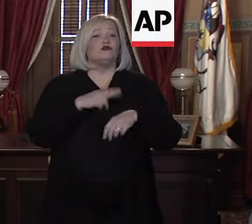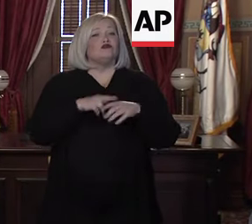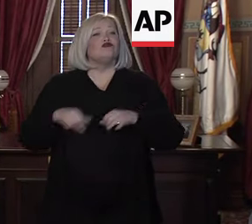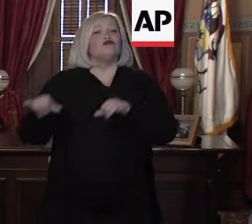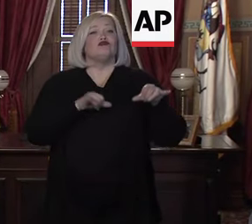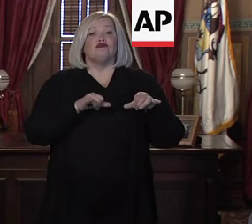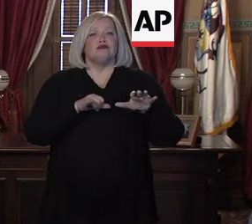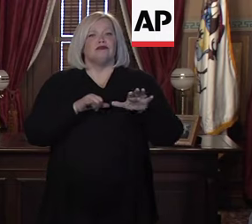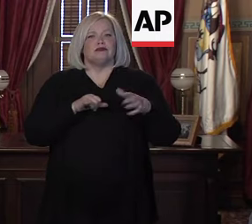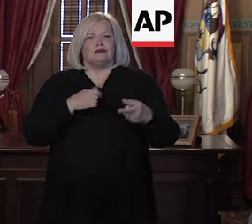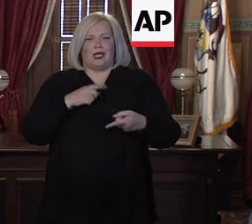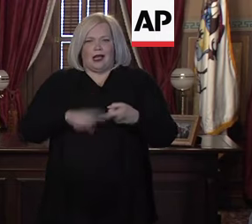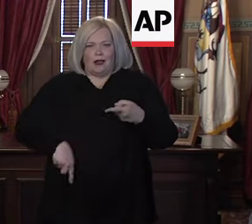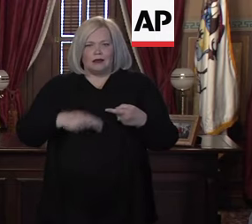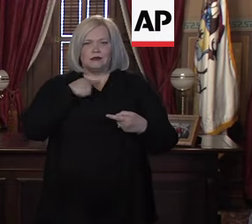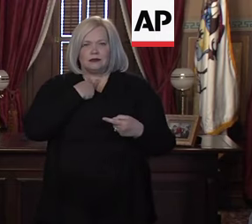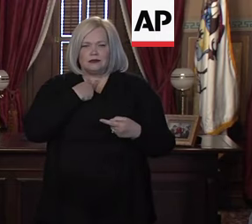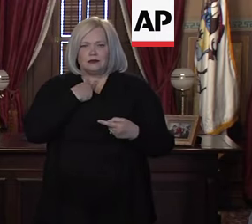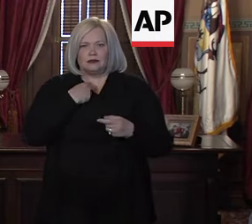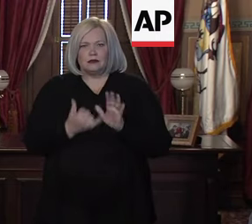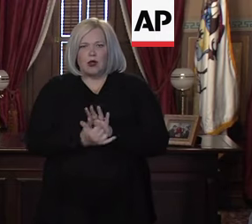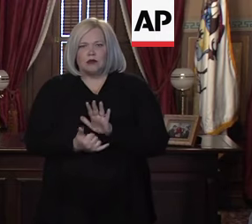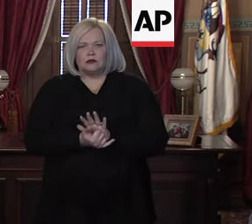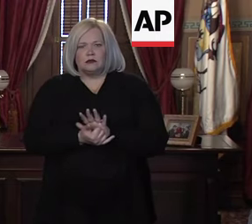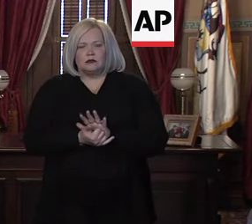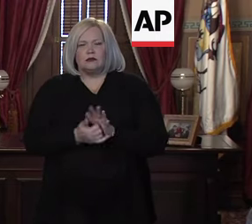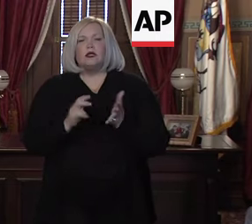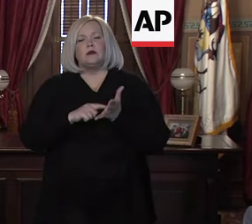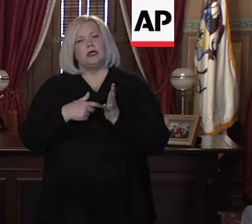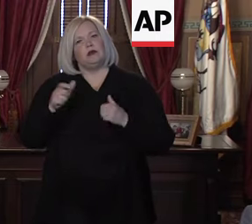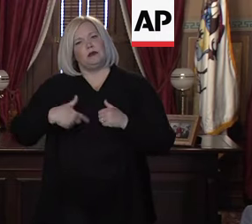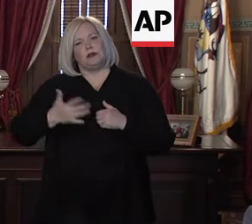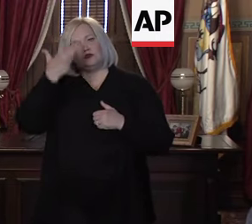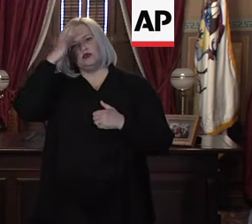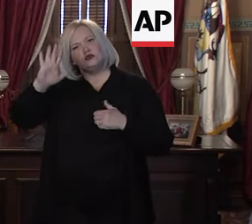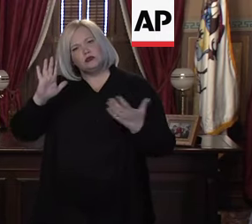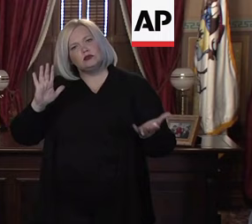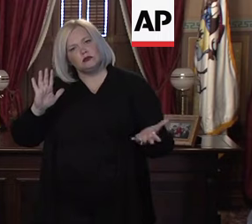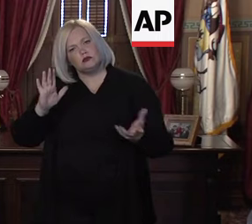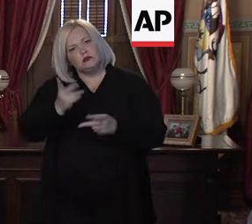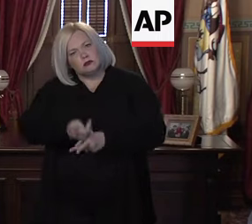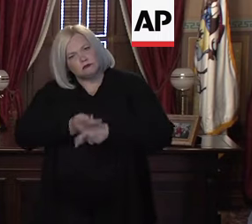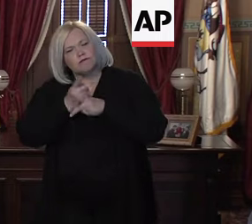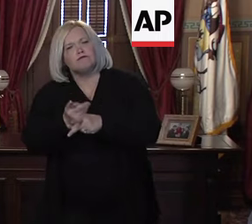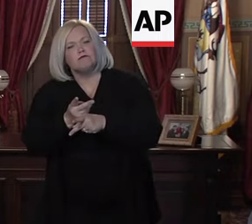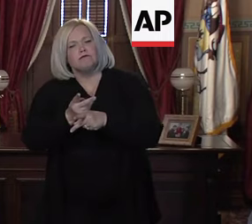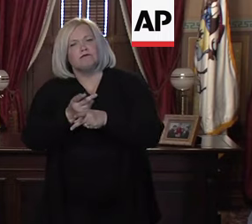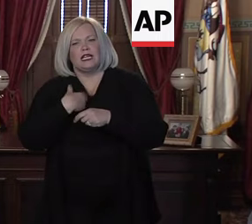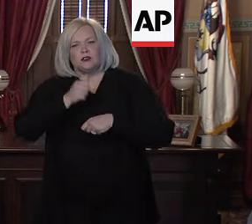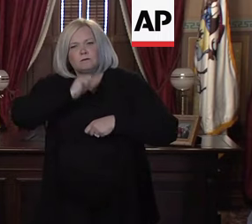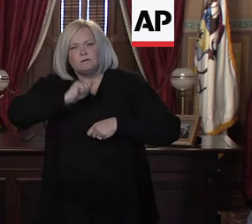no button exists in this environment. And so, we've got to be smart. We've got to have grit.